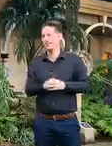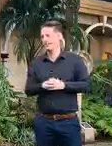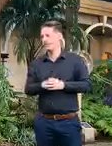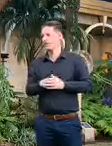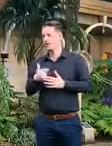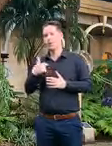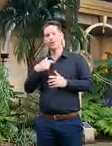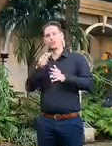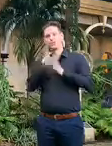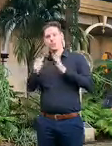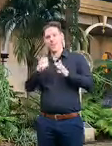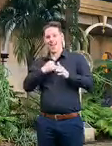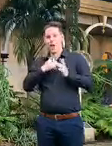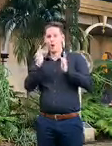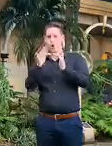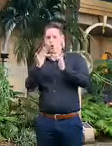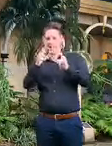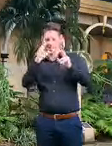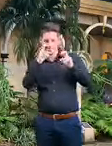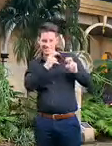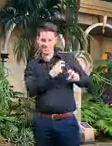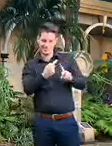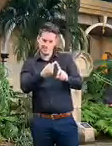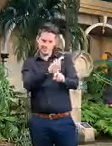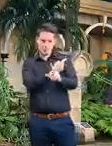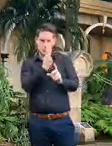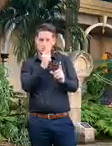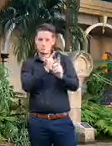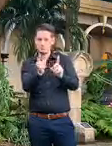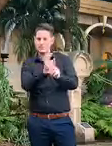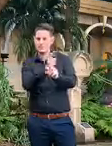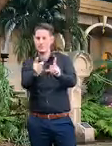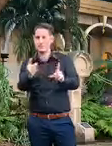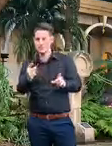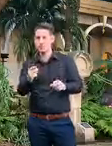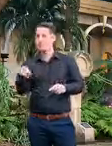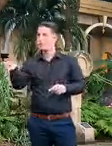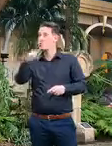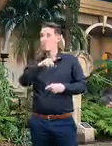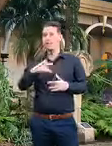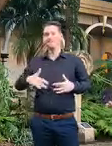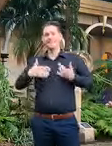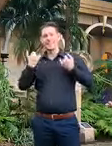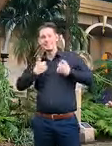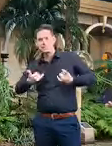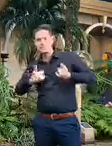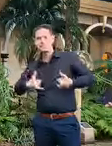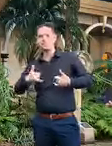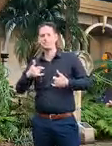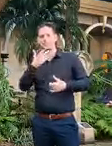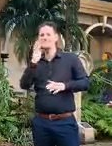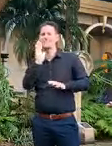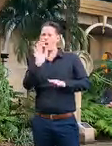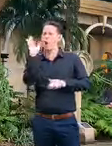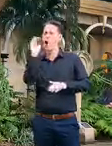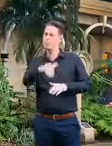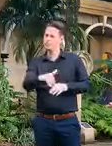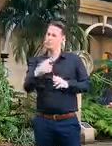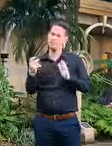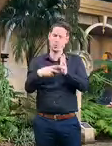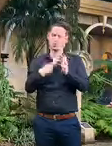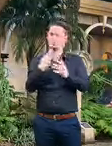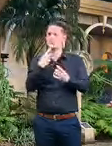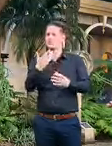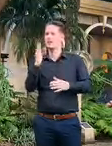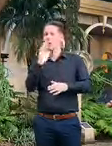doing all of our contact tracing but it is absolutely important that if anyone is feeling sick or unwell that they stay home because if